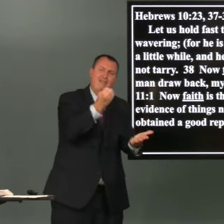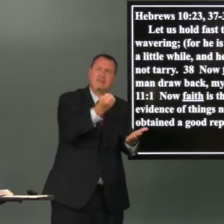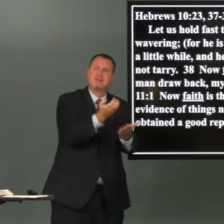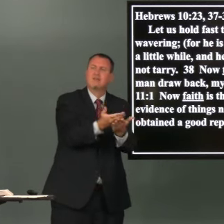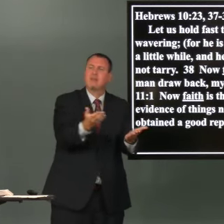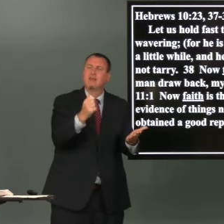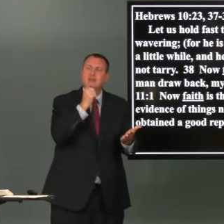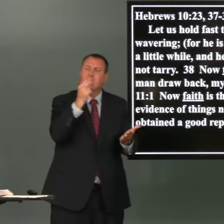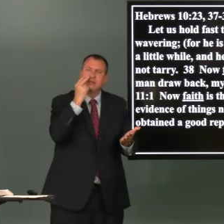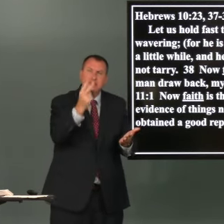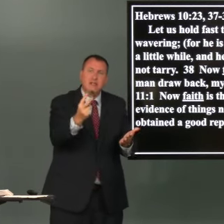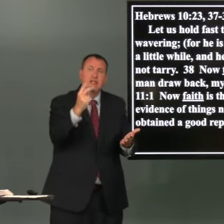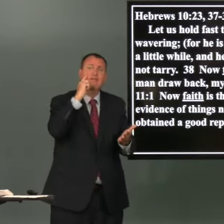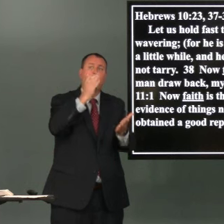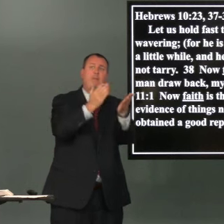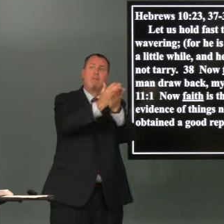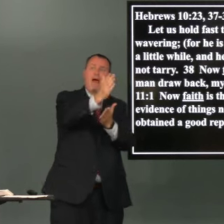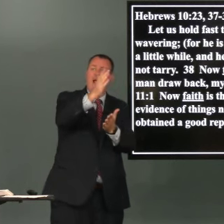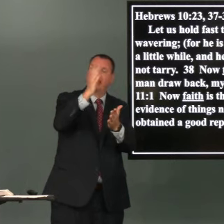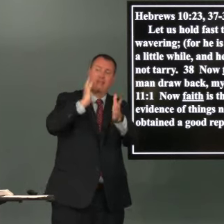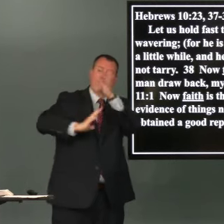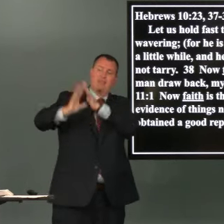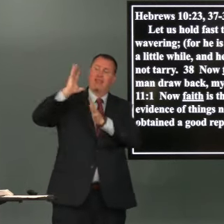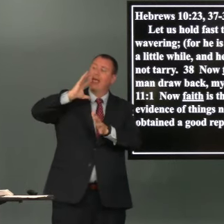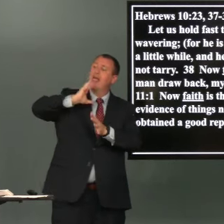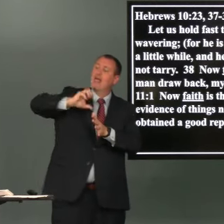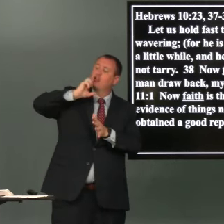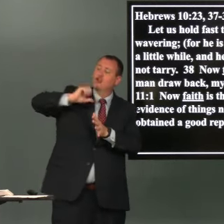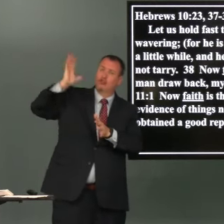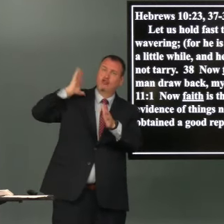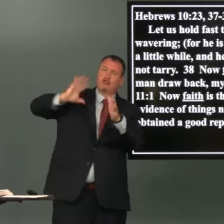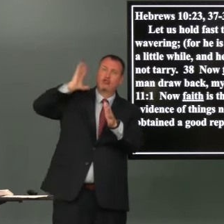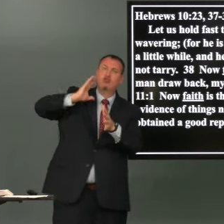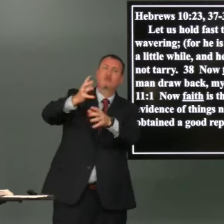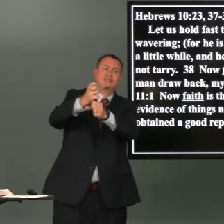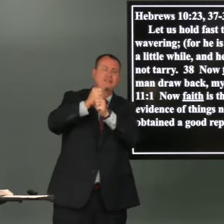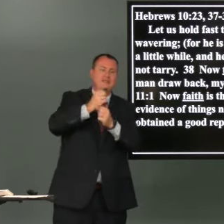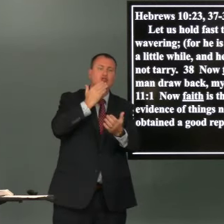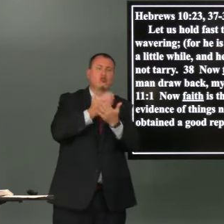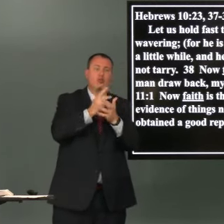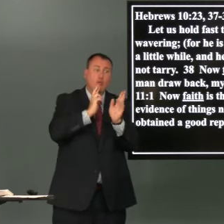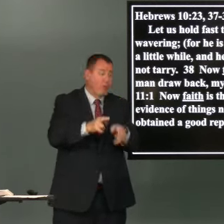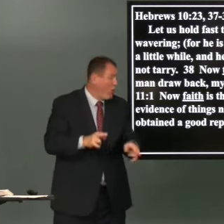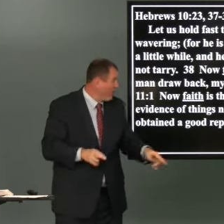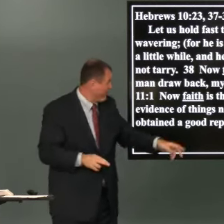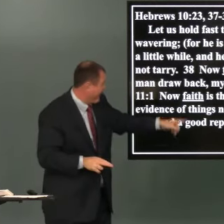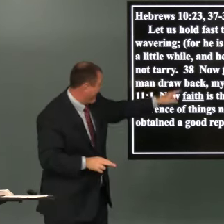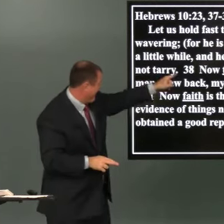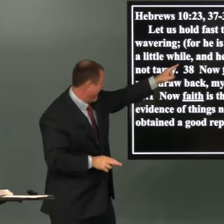the evidence of things not seen for by it the elders obtained a good report